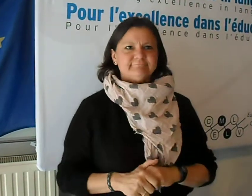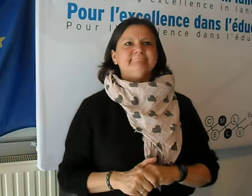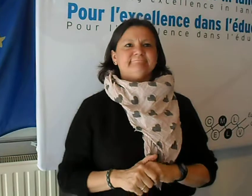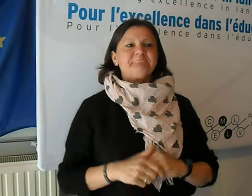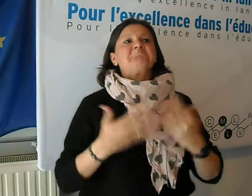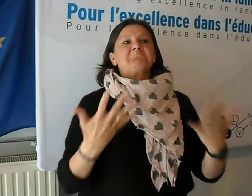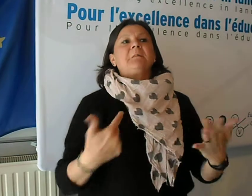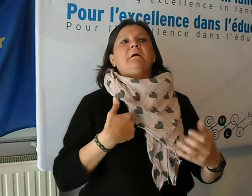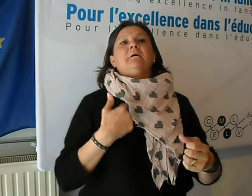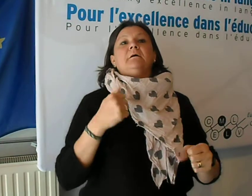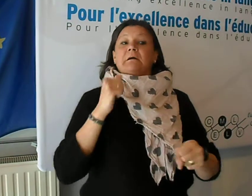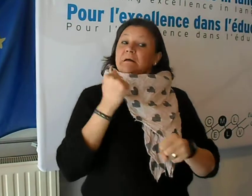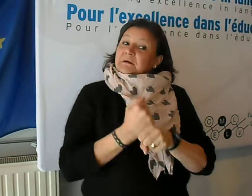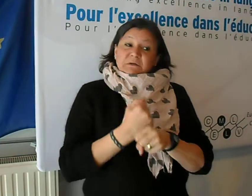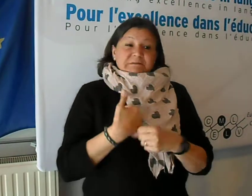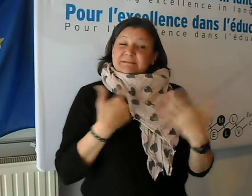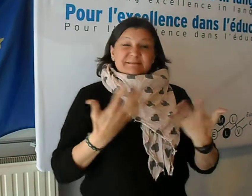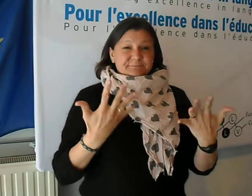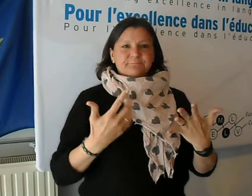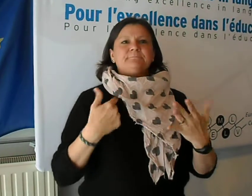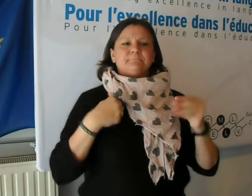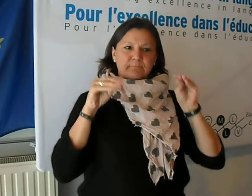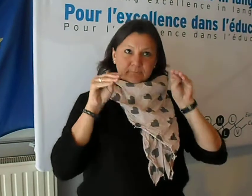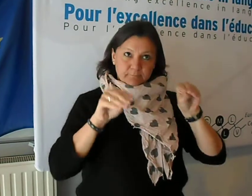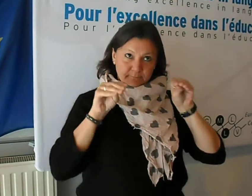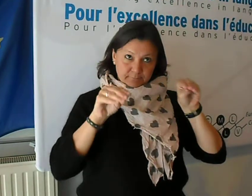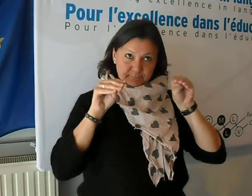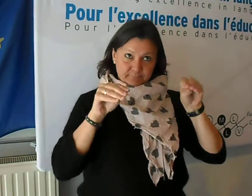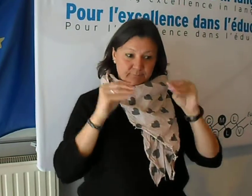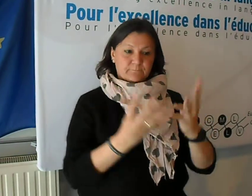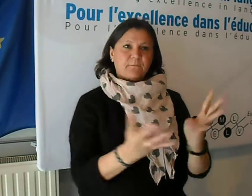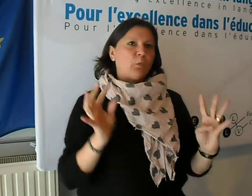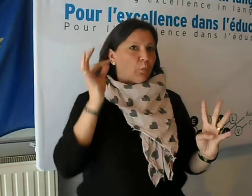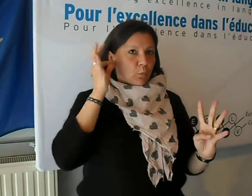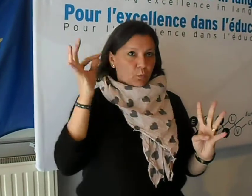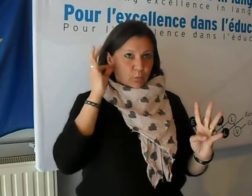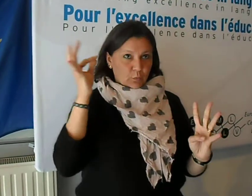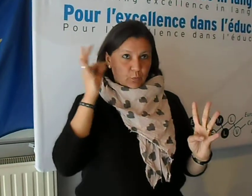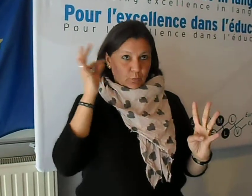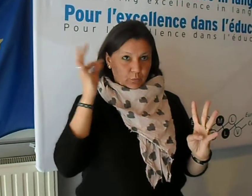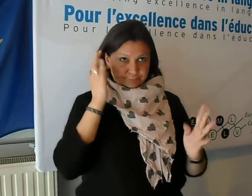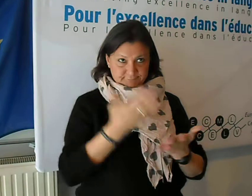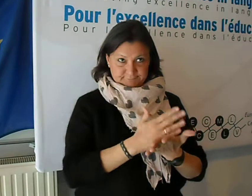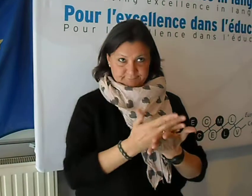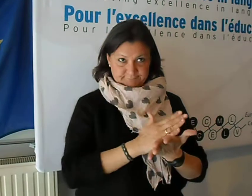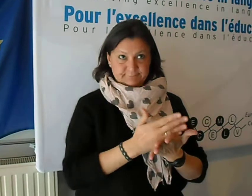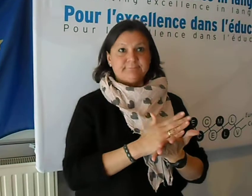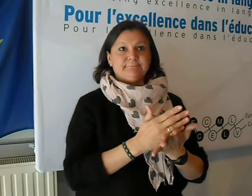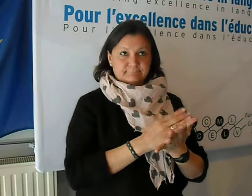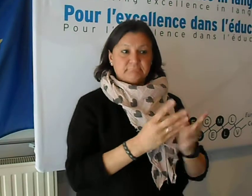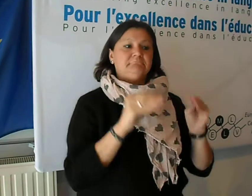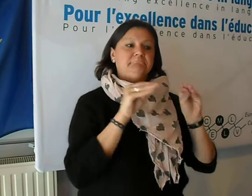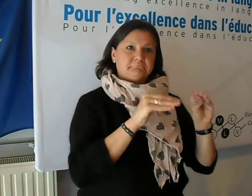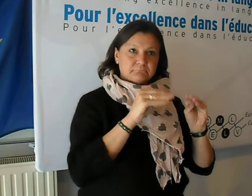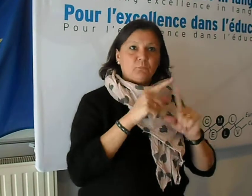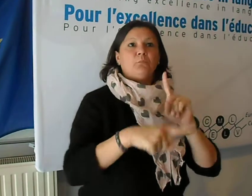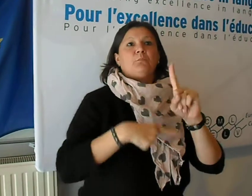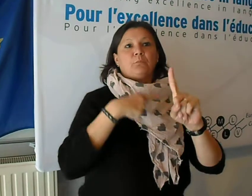And it's good to know that we're working on languages in the same way across here. What I do in my job is I teach hearing